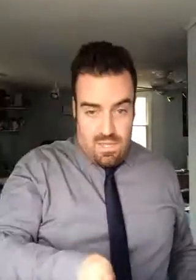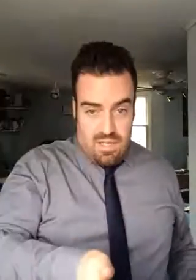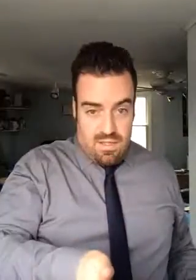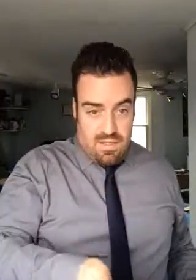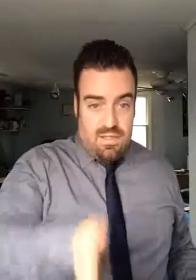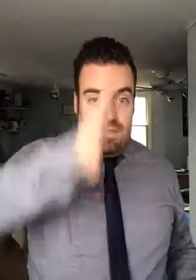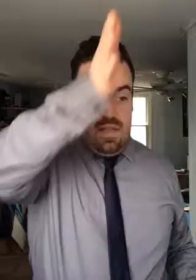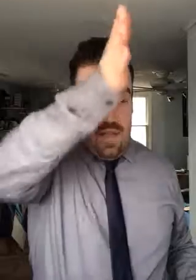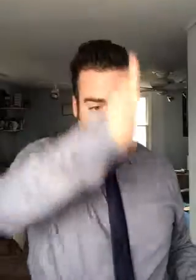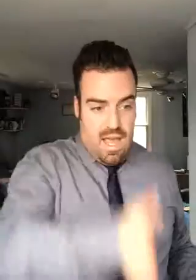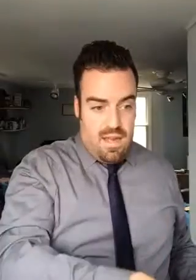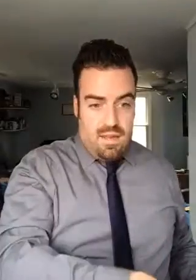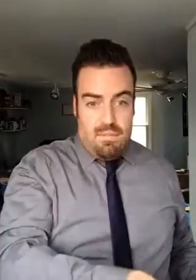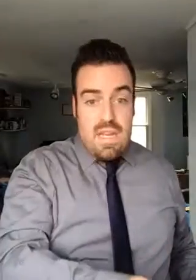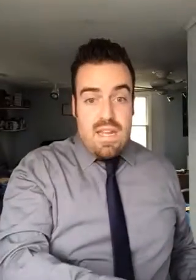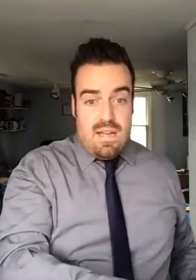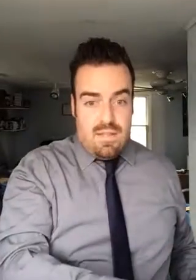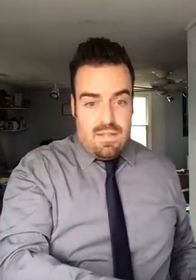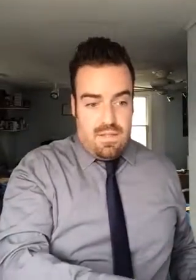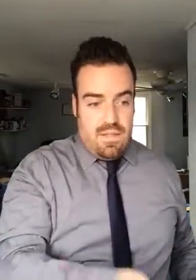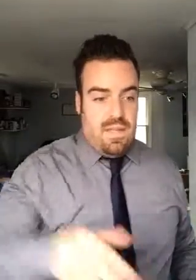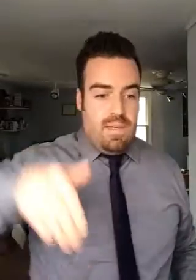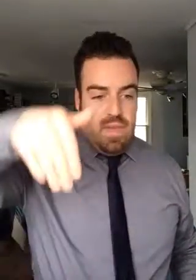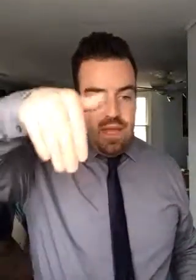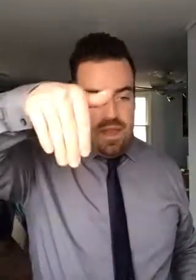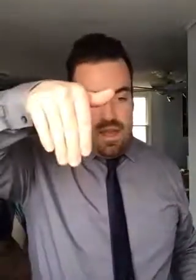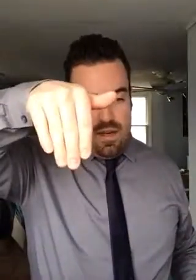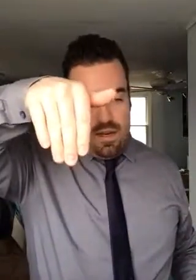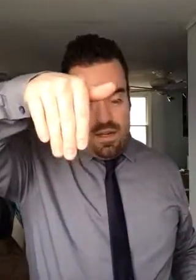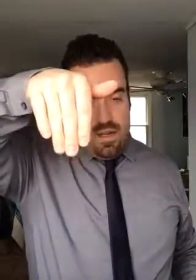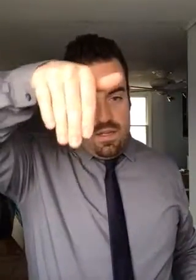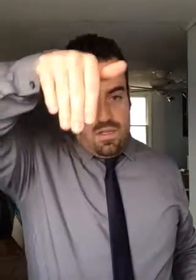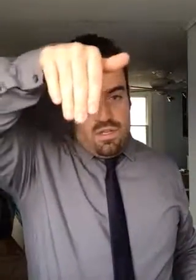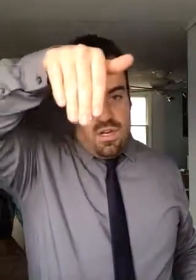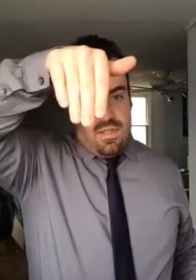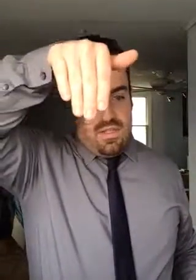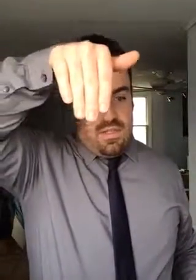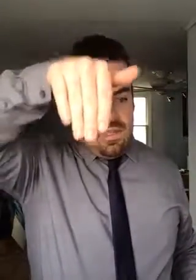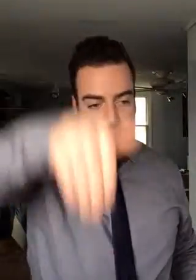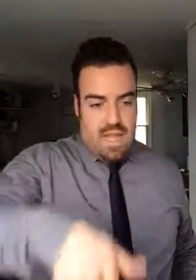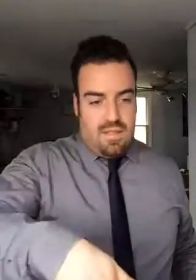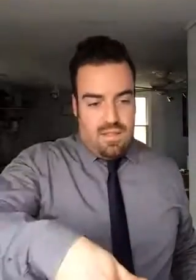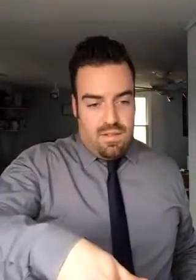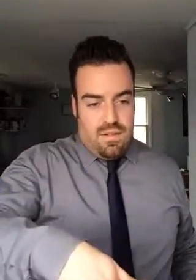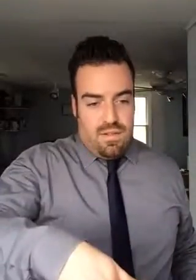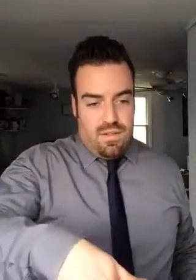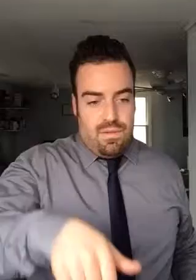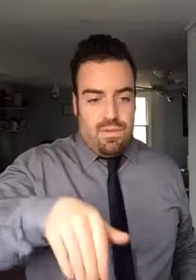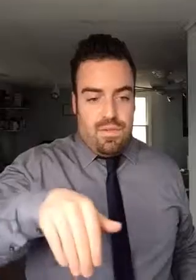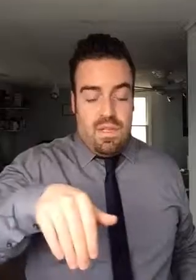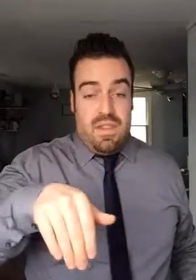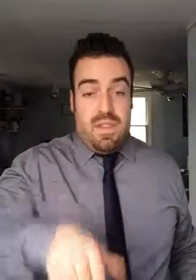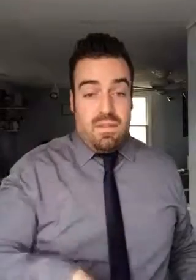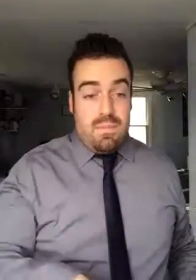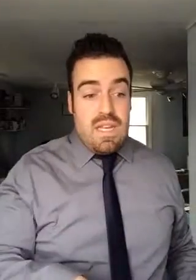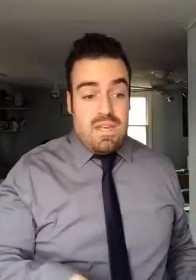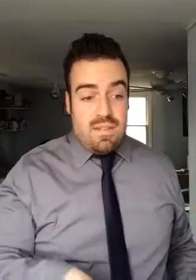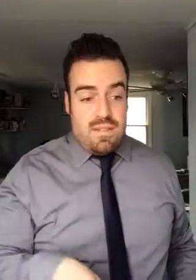intermedius, and medialis. And then just anterior to the intermedius